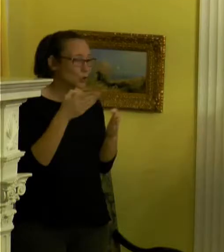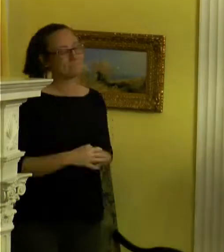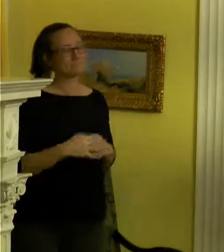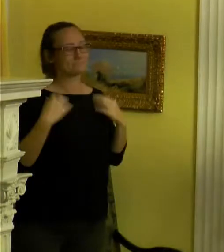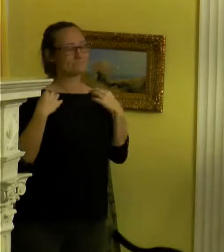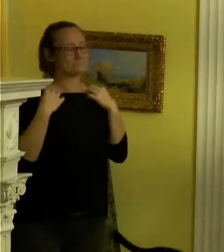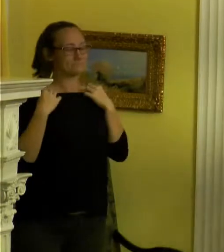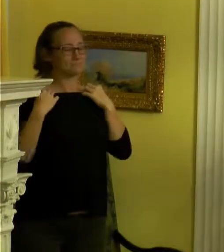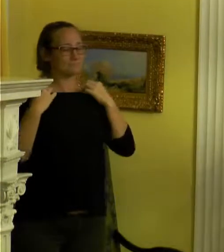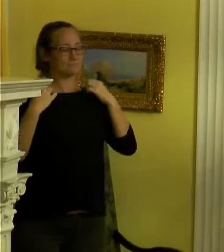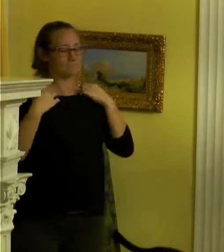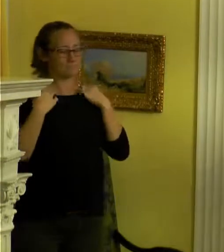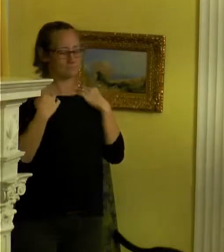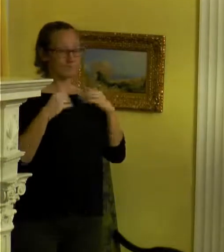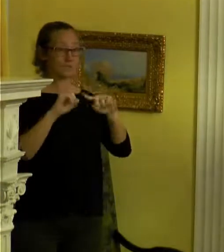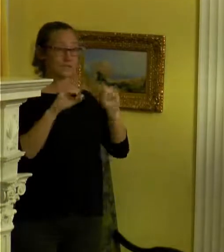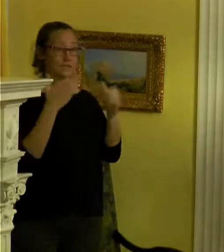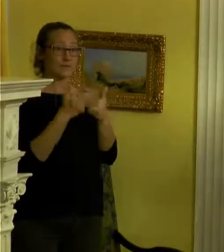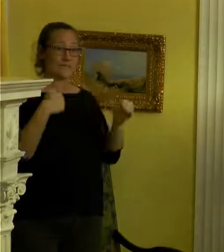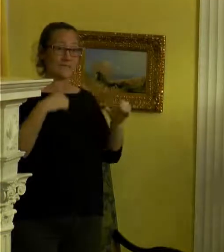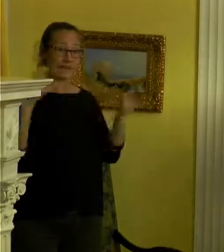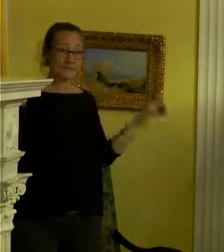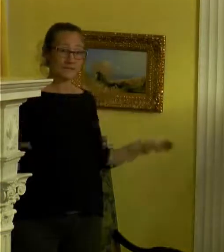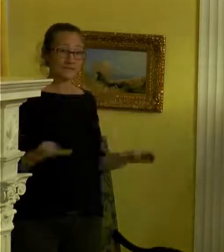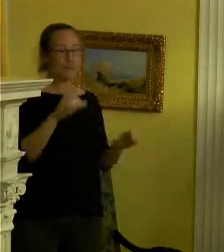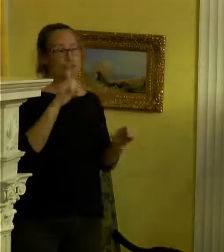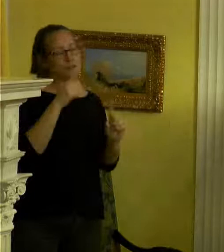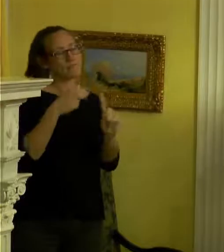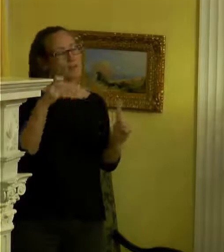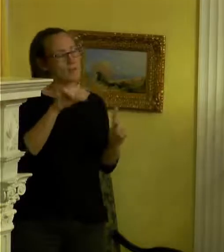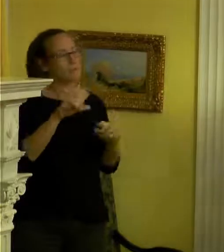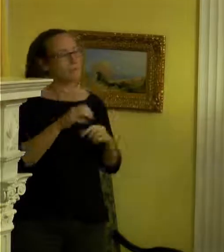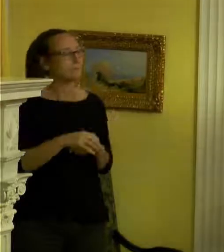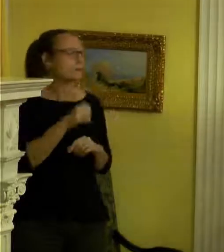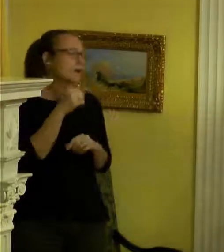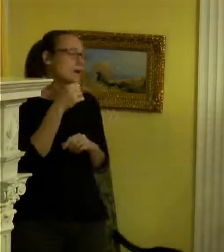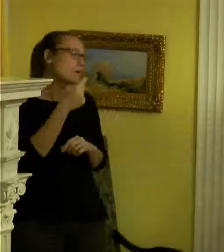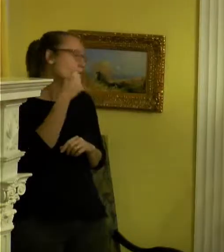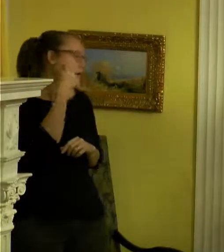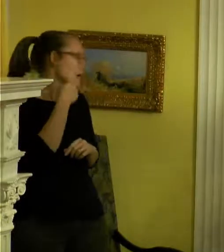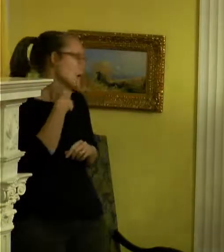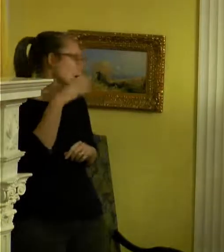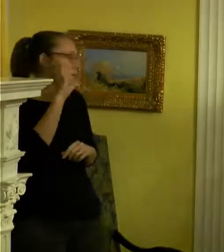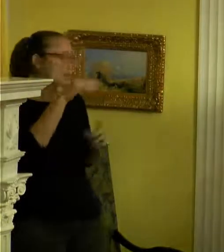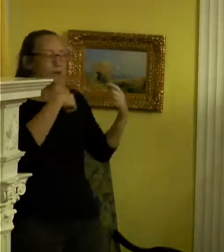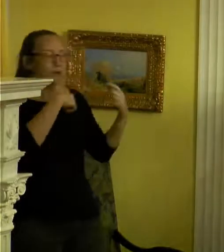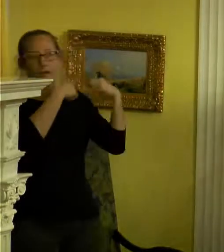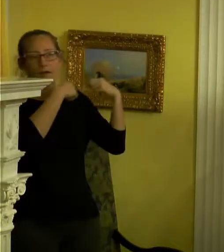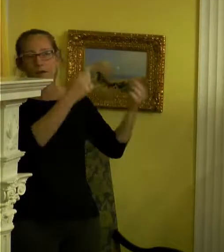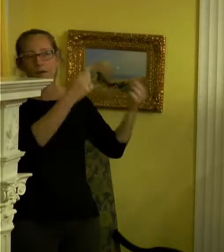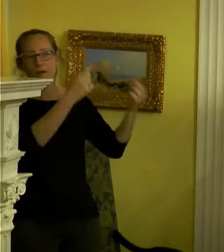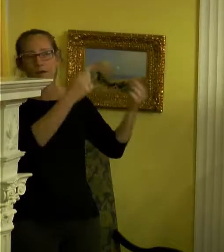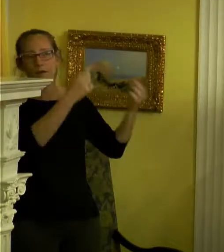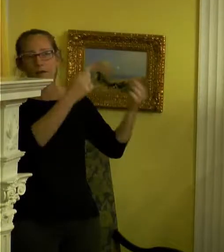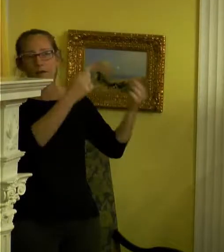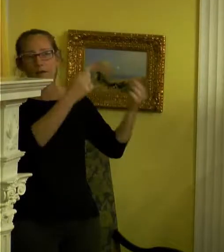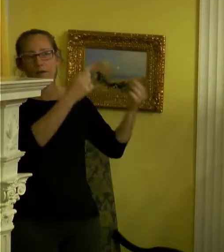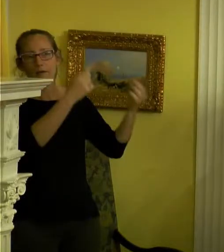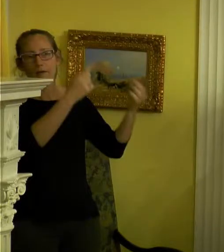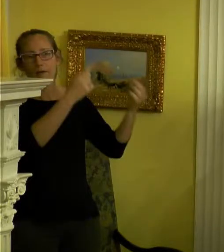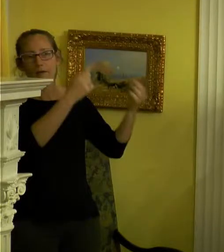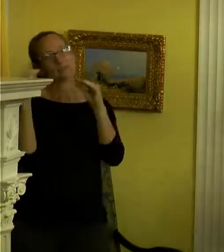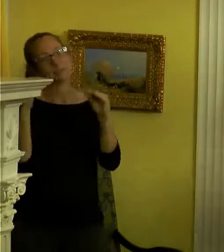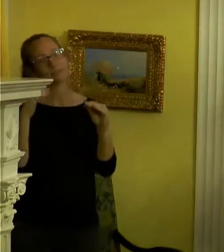So the different things that I've done have really just come from that. I don't think I will ever just be an artist. I think I always teach.